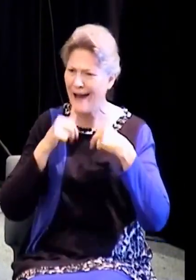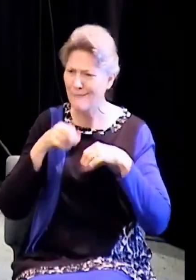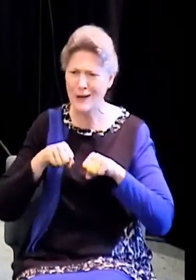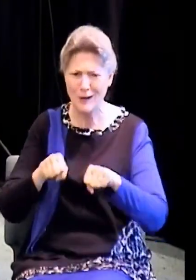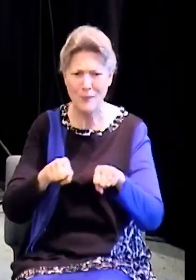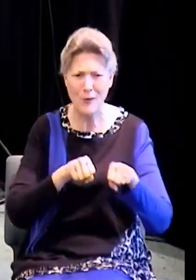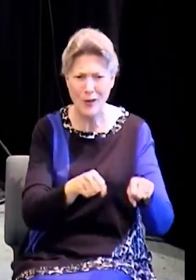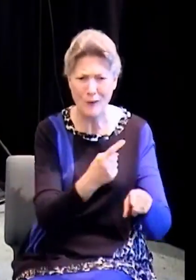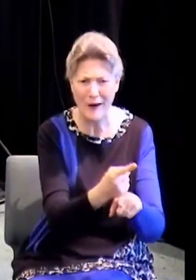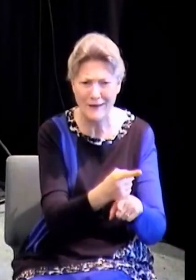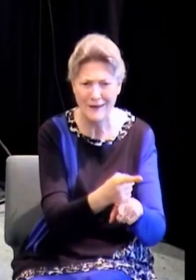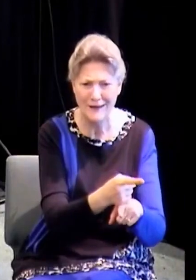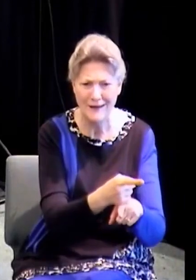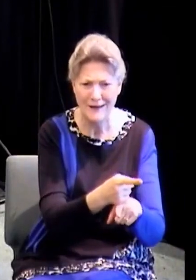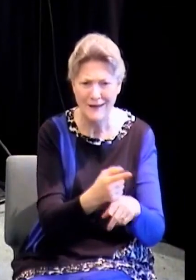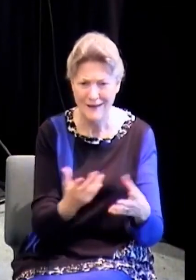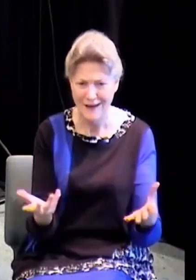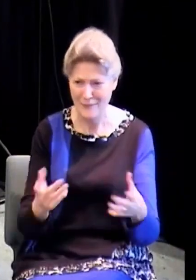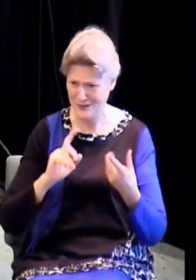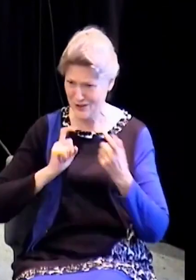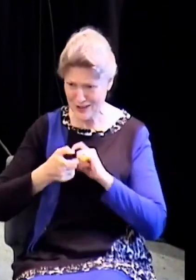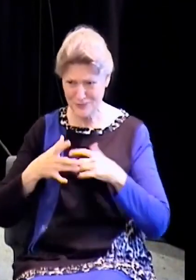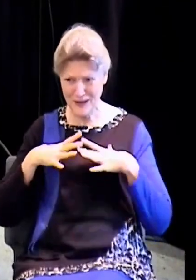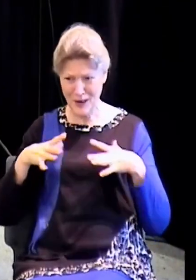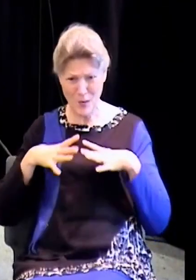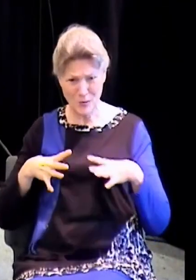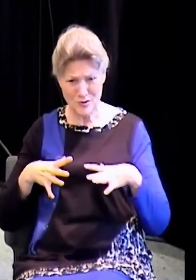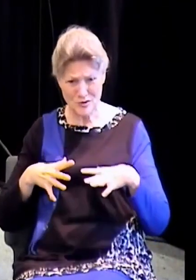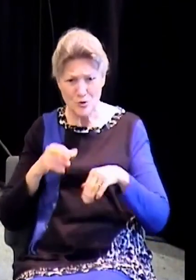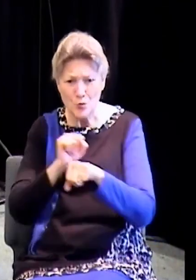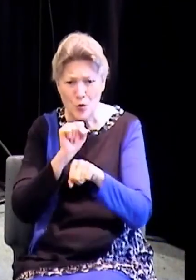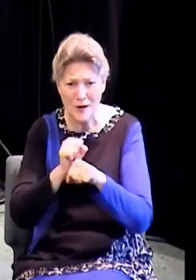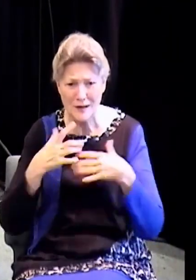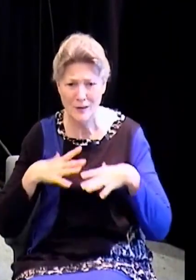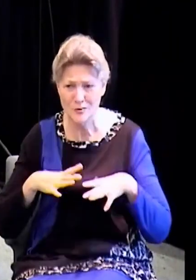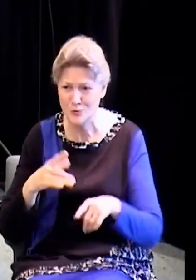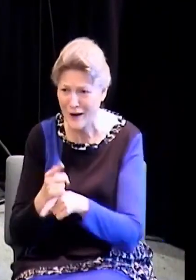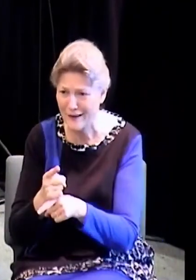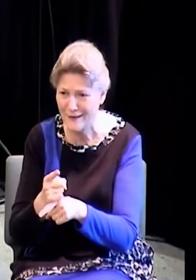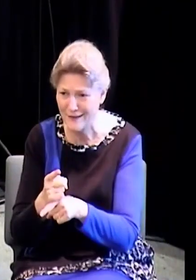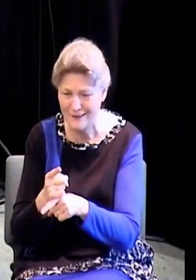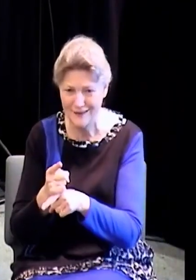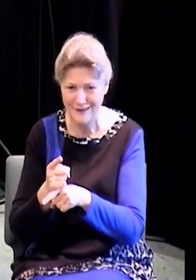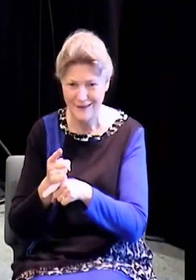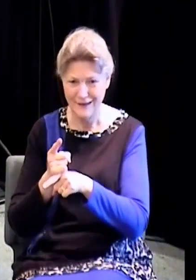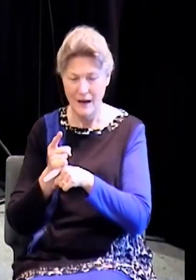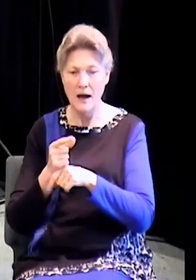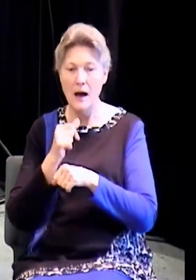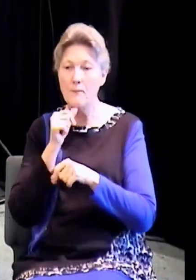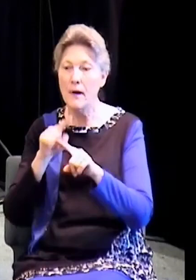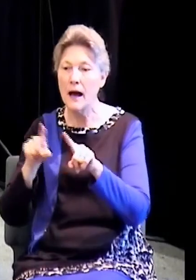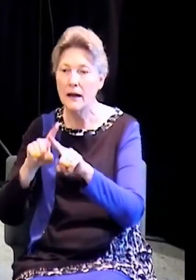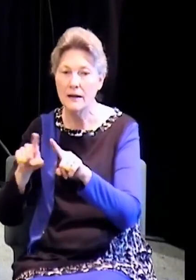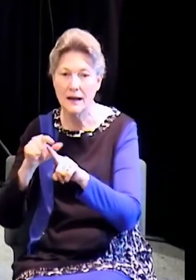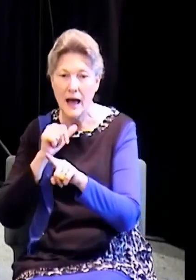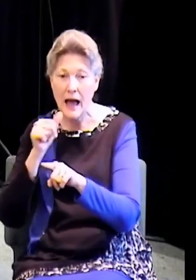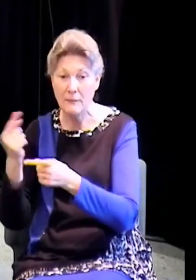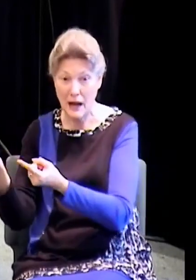and lay tile in the bathroom. I've got to get changed. I'm not going to lay tile like this. But I'm also not going to come to church in the clothes that I did my